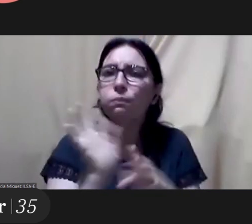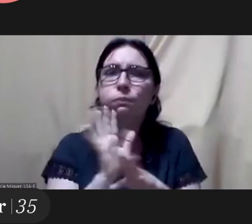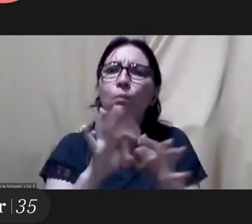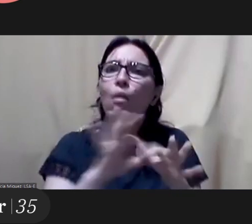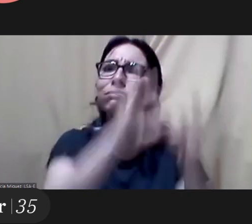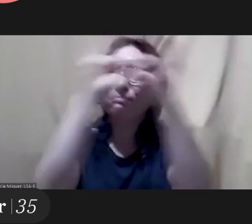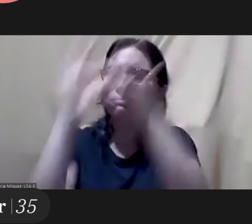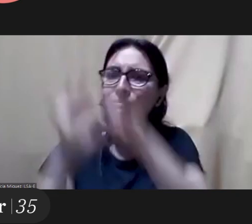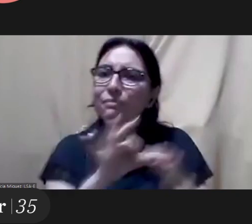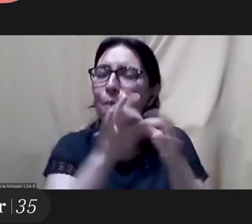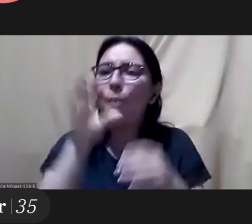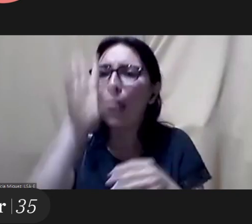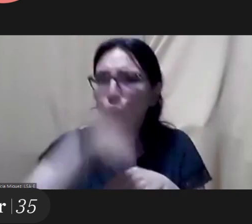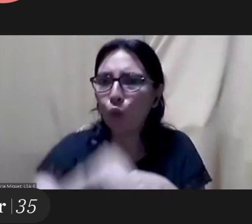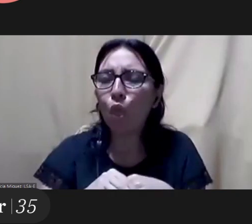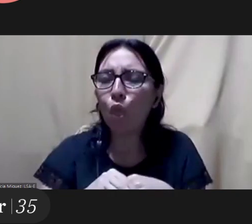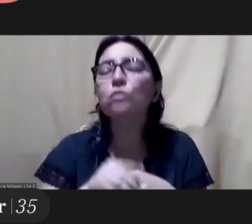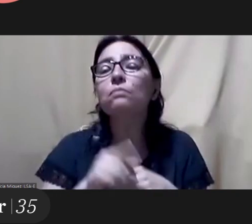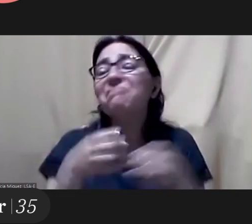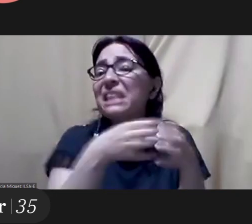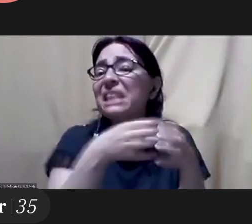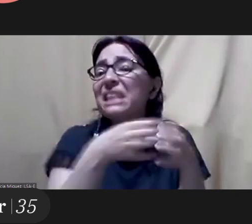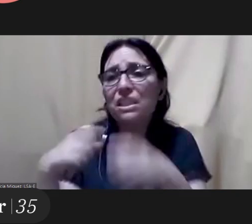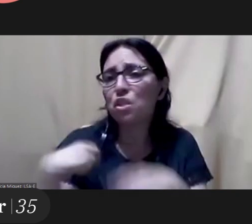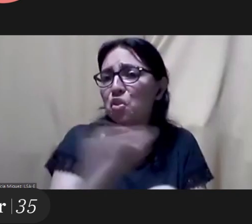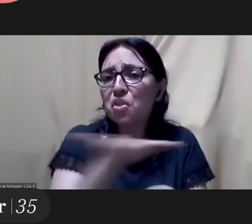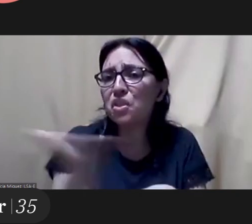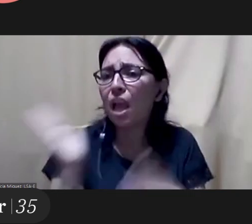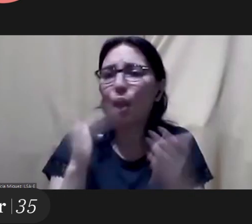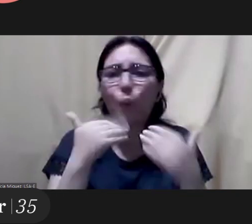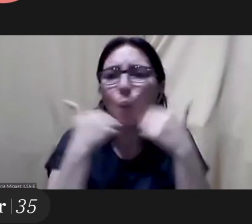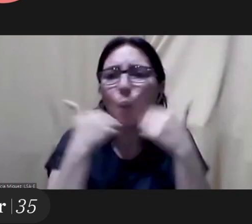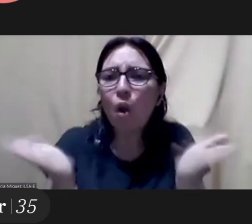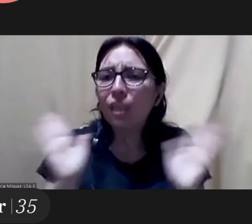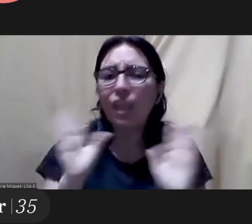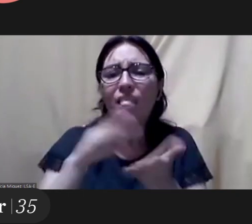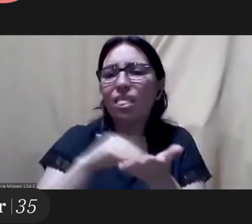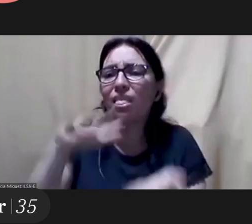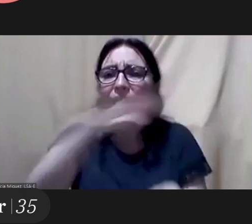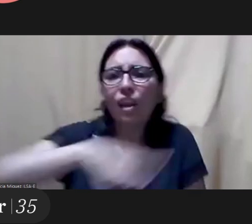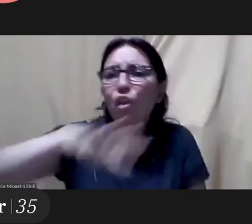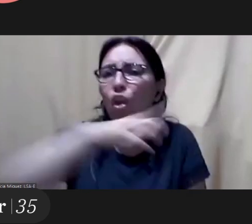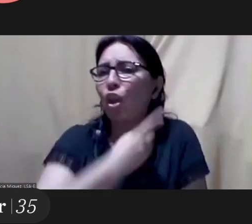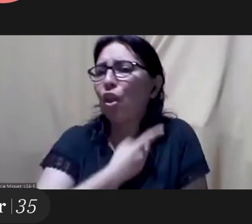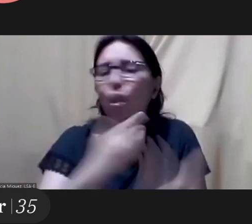that can reach different social classes, territories.